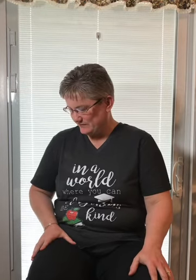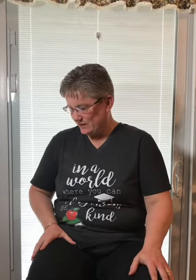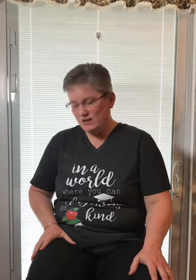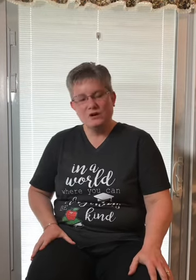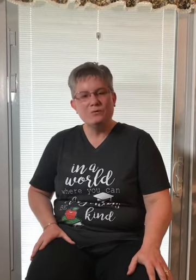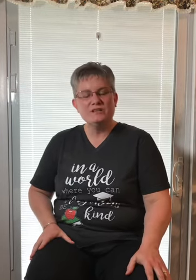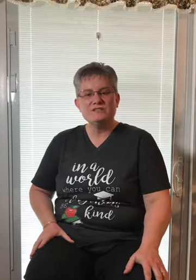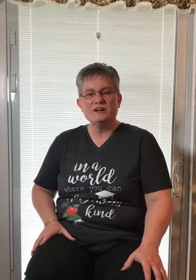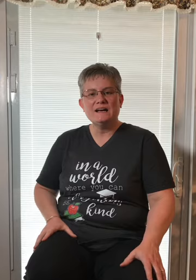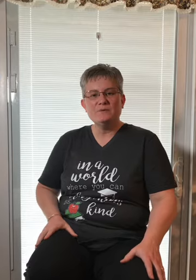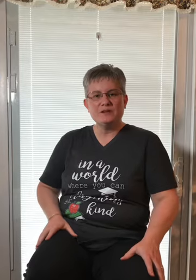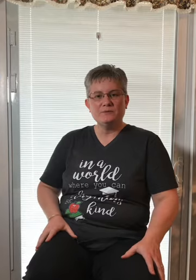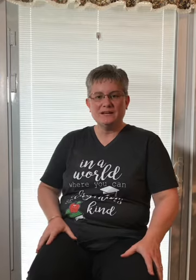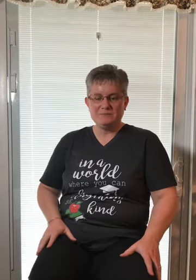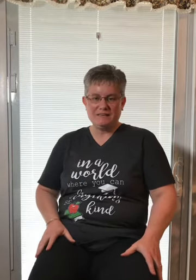We're gonna start out with our rhyming.